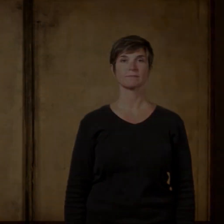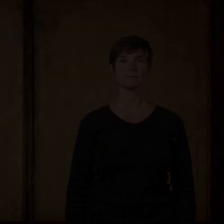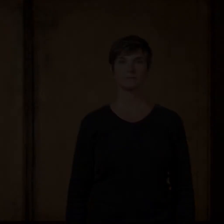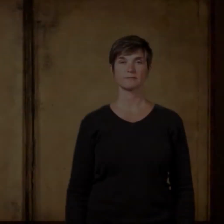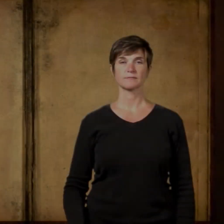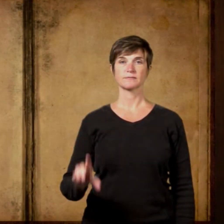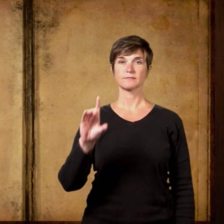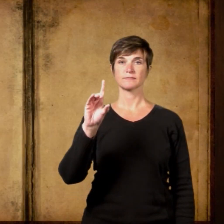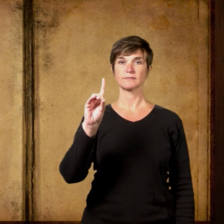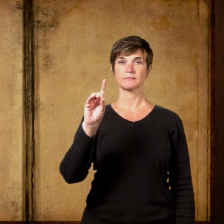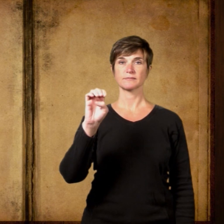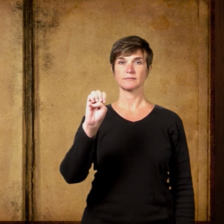defiantly